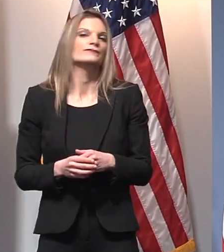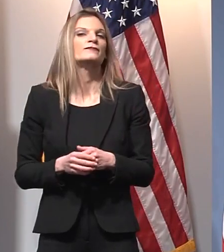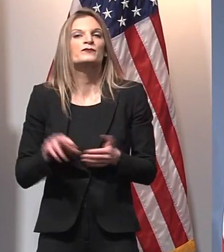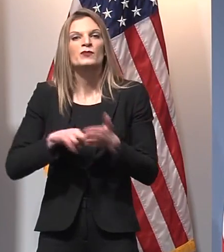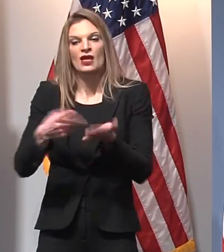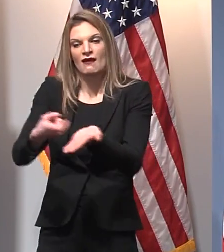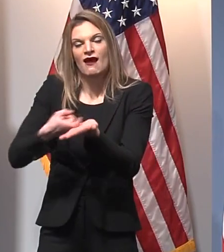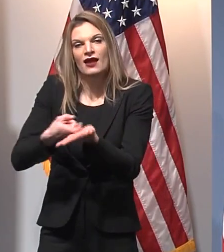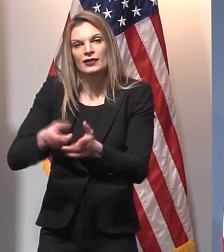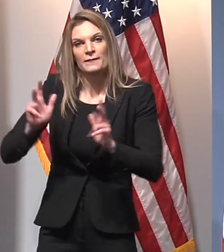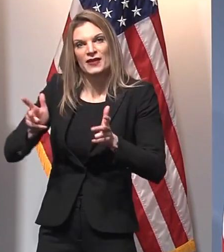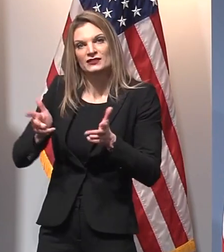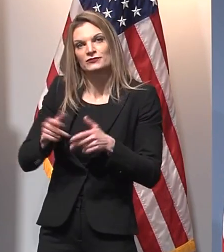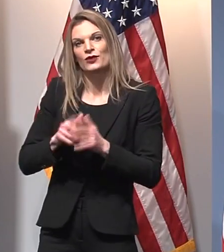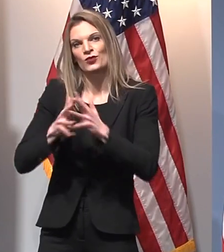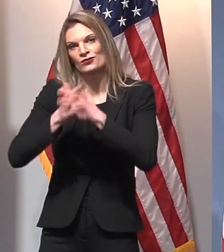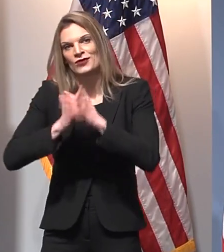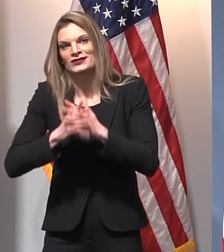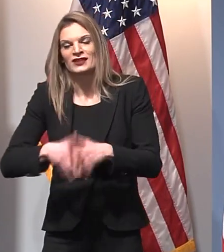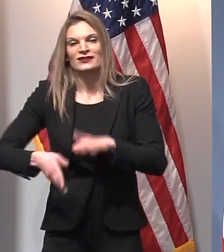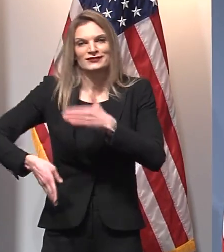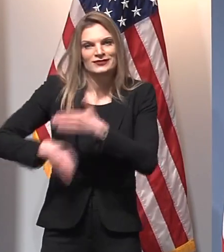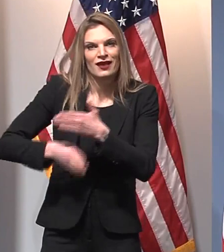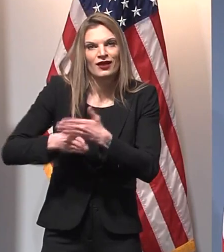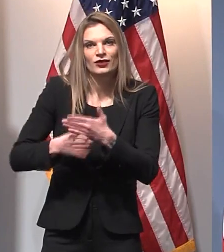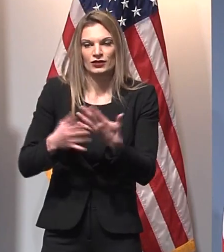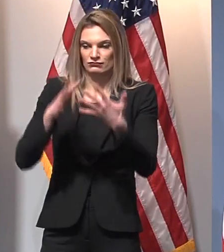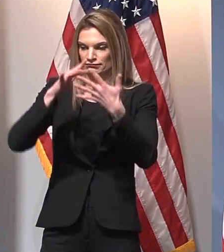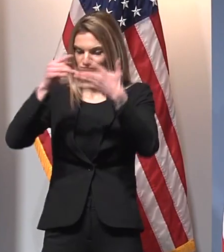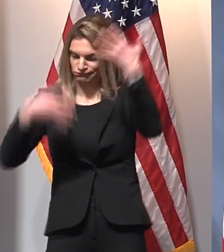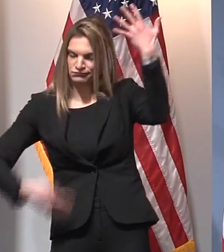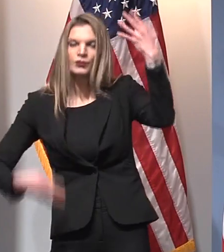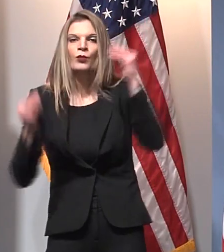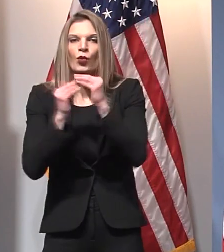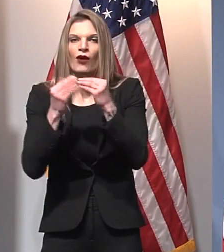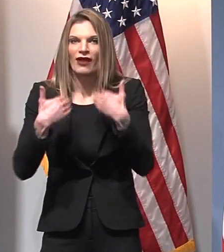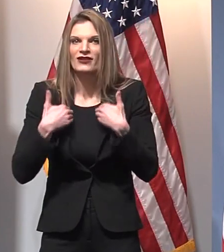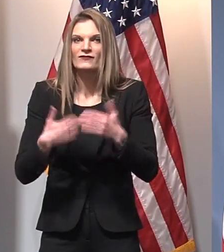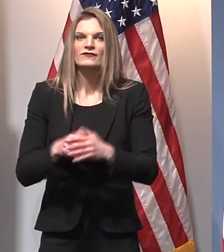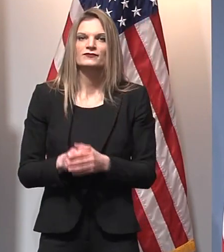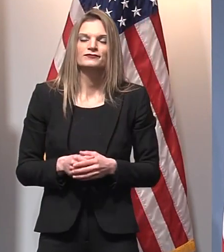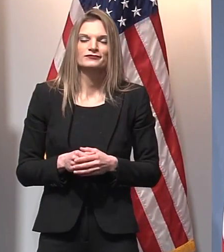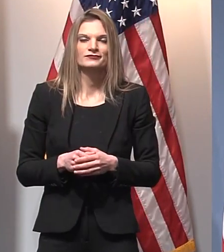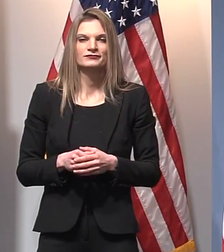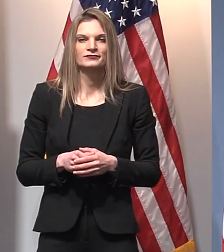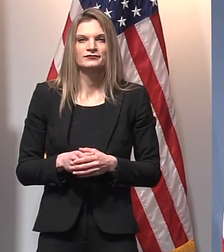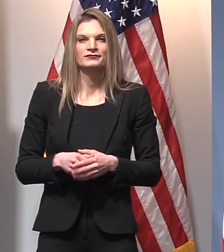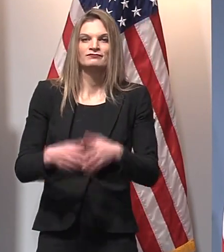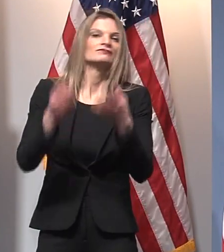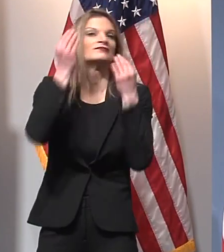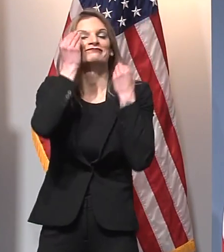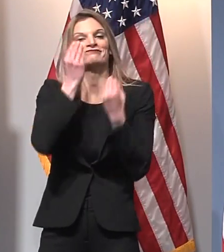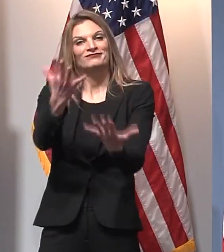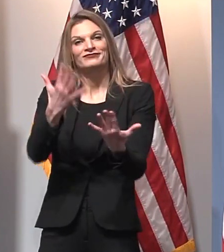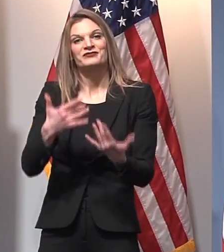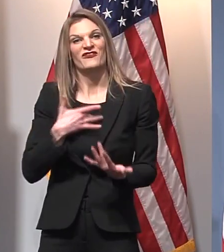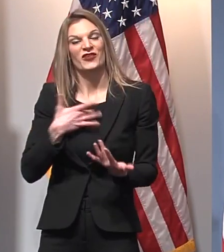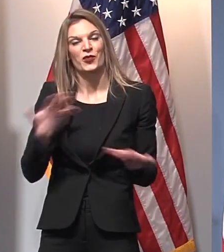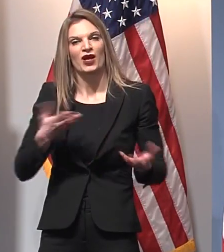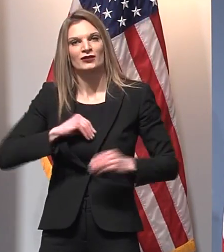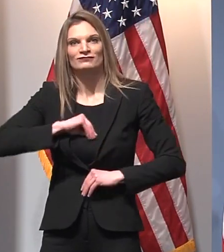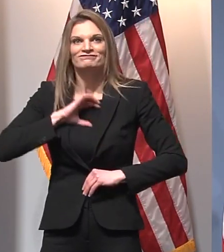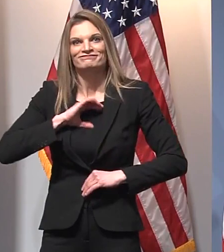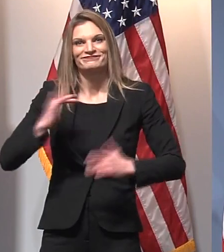ice hockey, basketball, wrestling, soccer, and more. I'm excited that we are at this point where we can take this step.